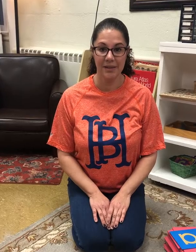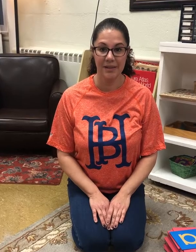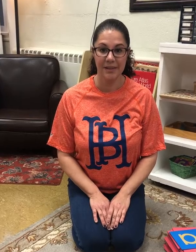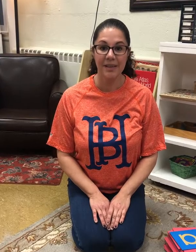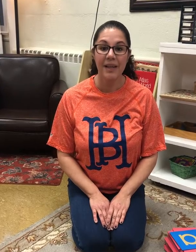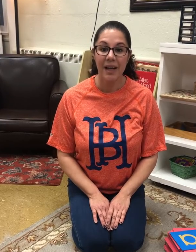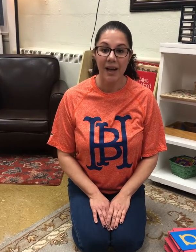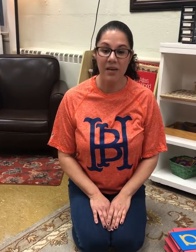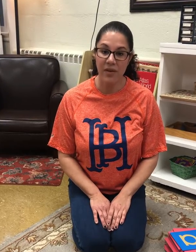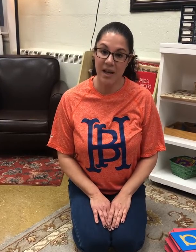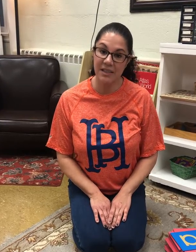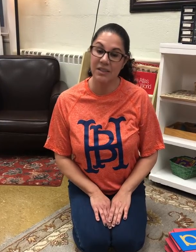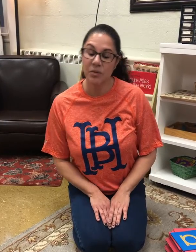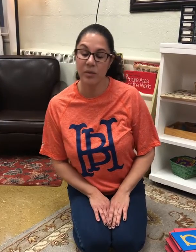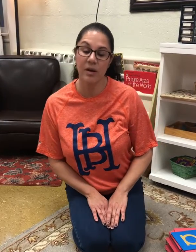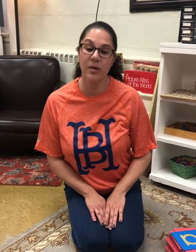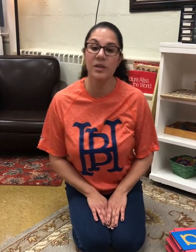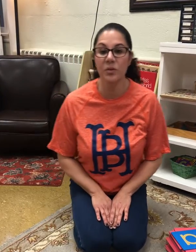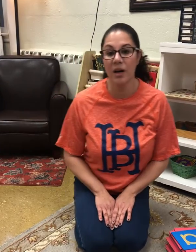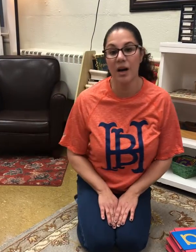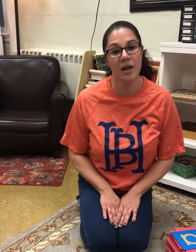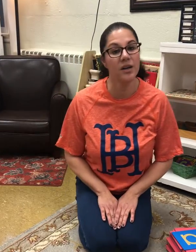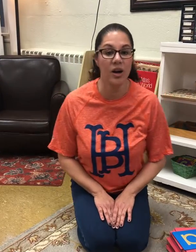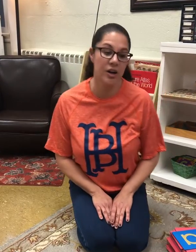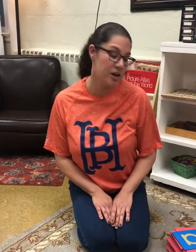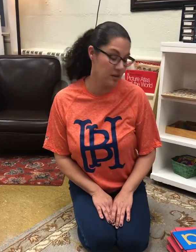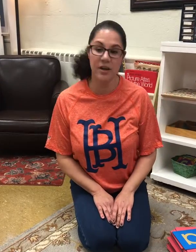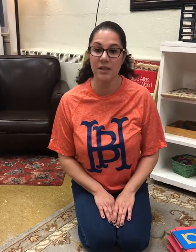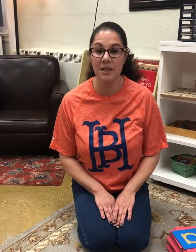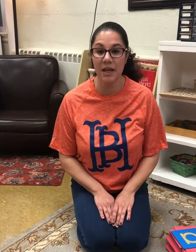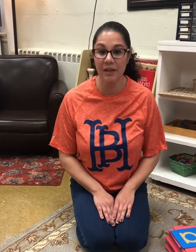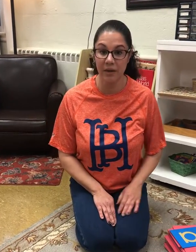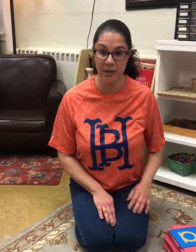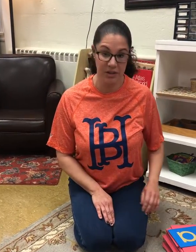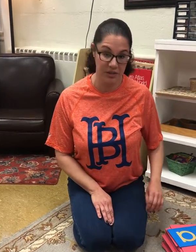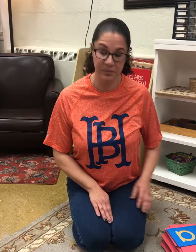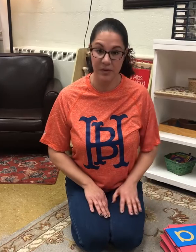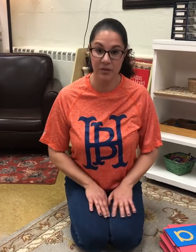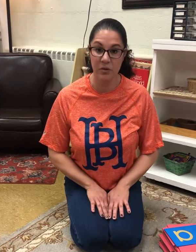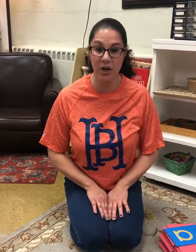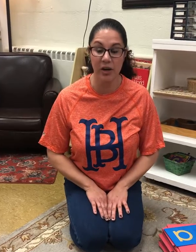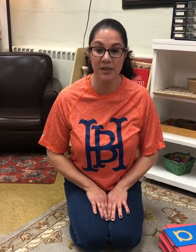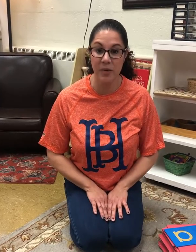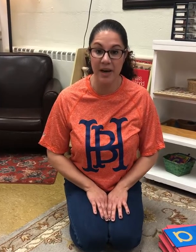Hi friends! We're going to work on our letters and sign language, so get your hands ready.